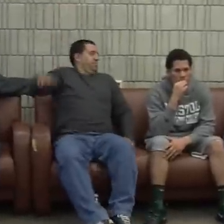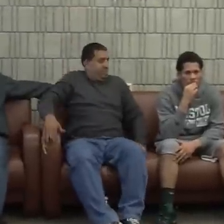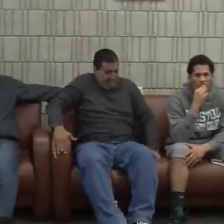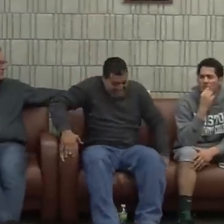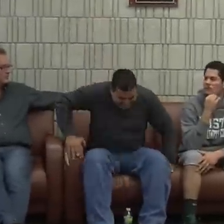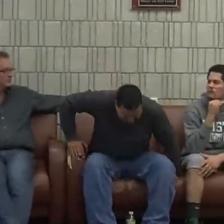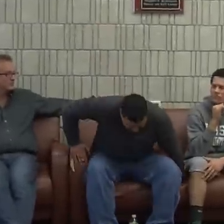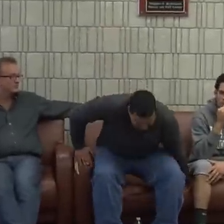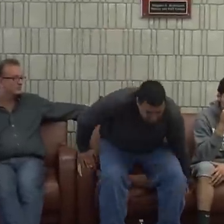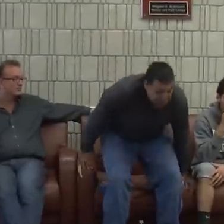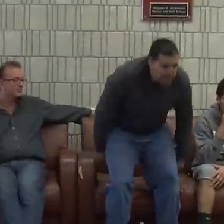I had one.